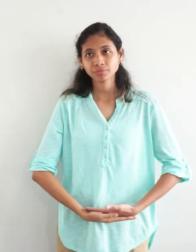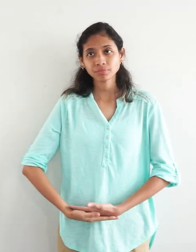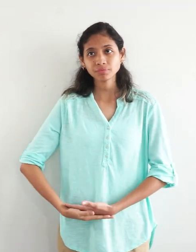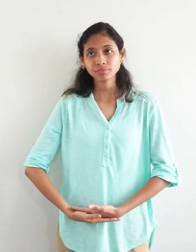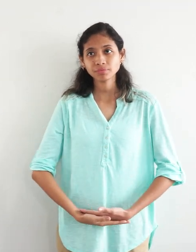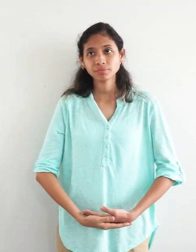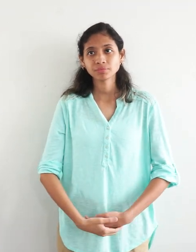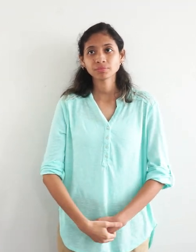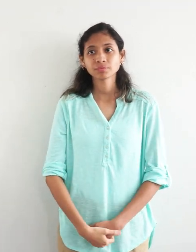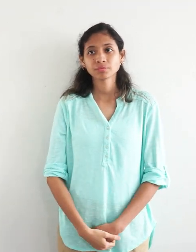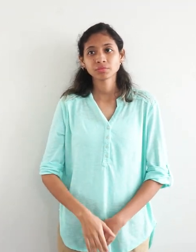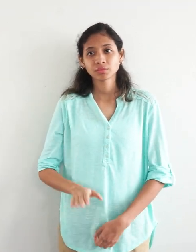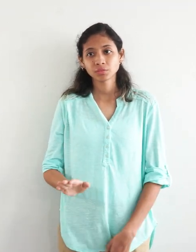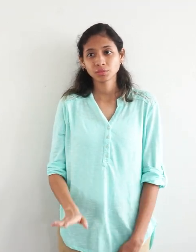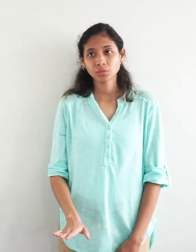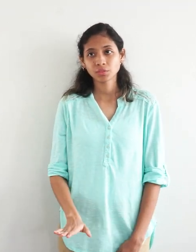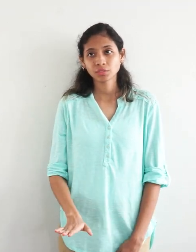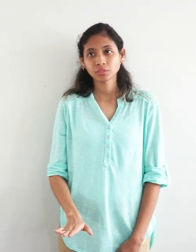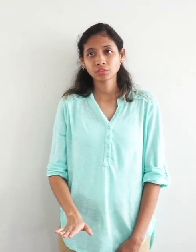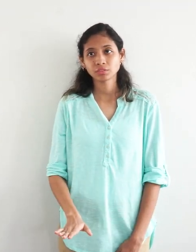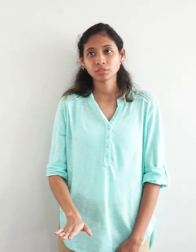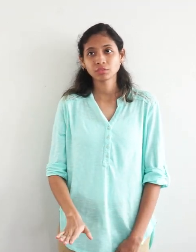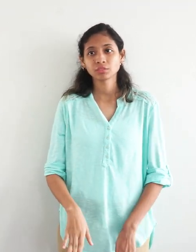child, children,